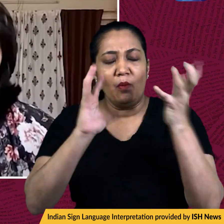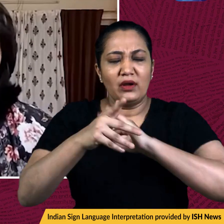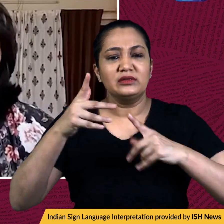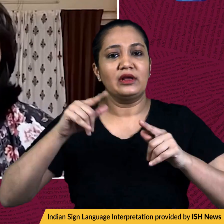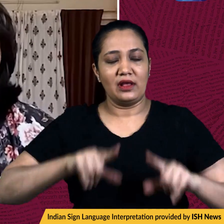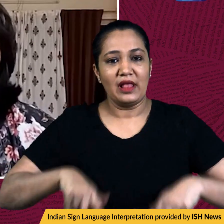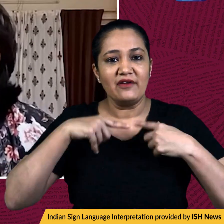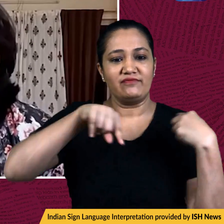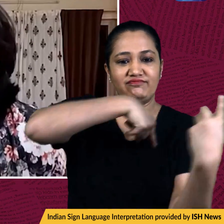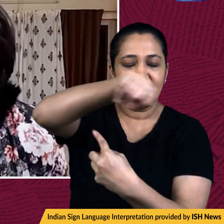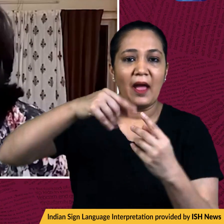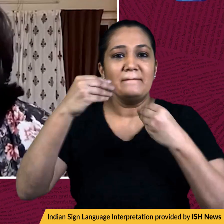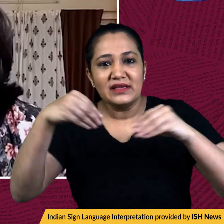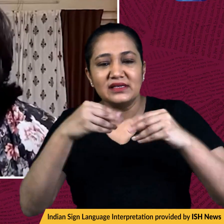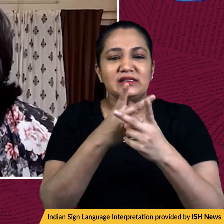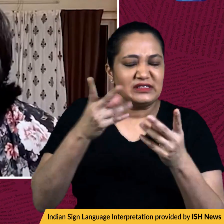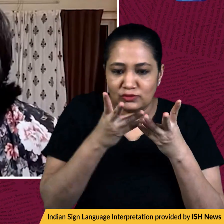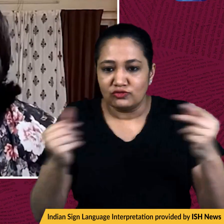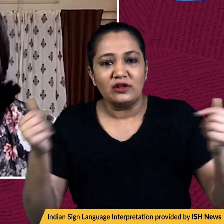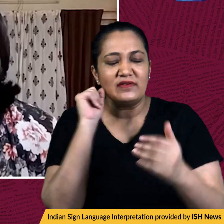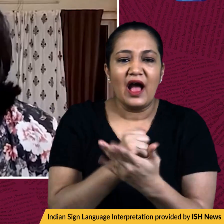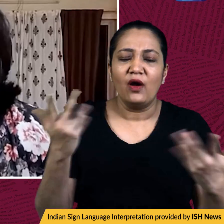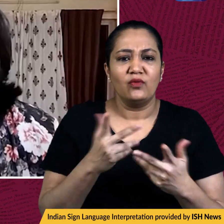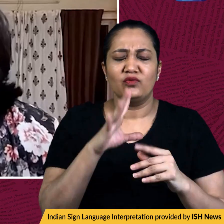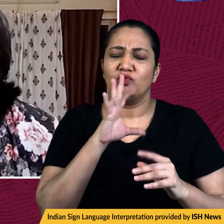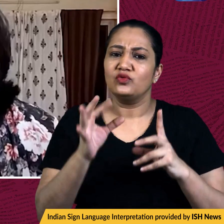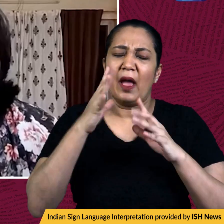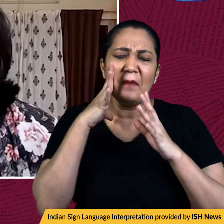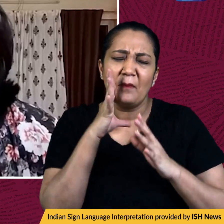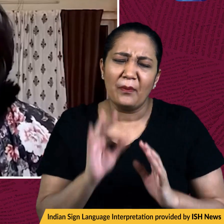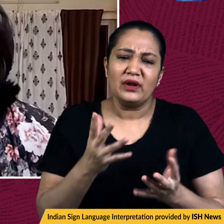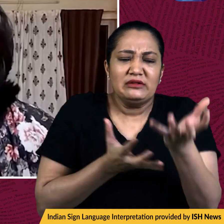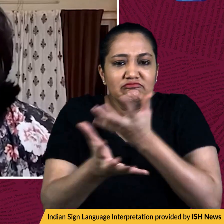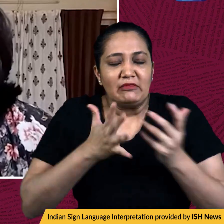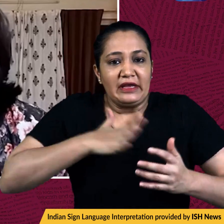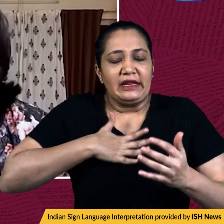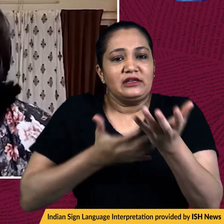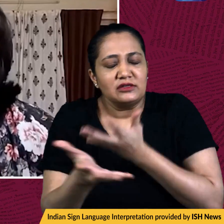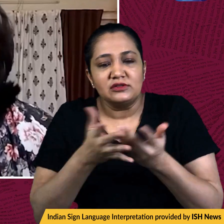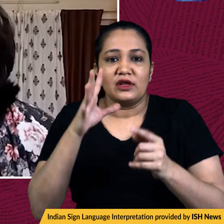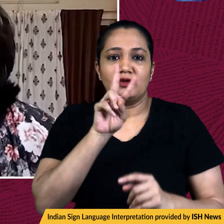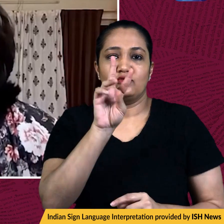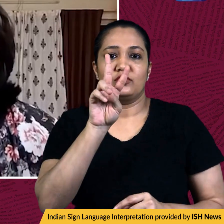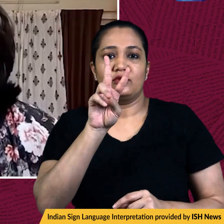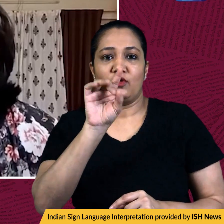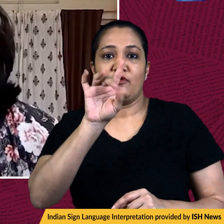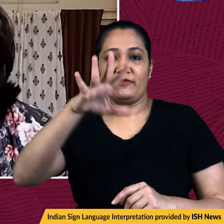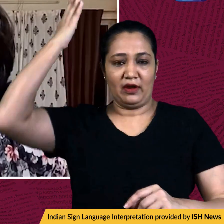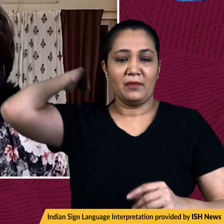cycle of plastic. This is being touted as the most significant green deal since the 2015 Paris Climate